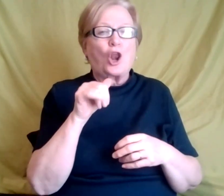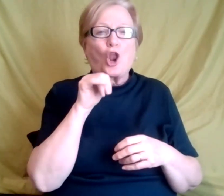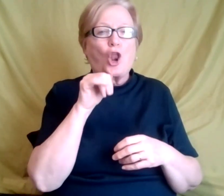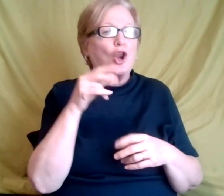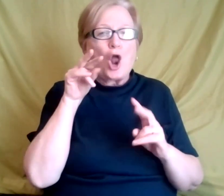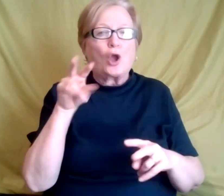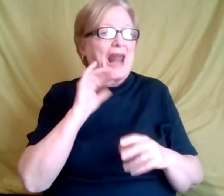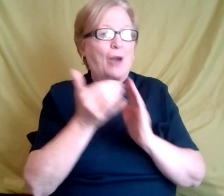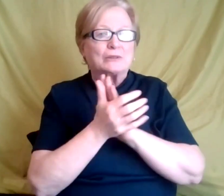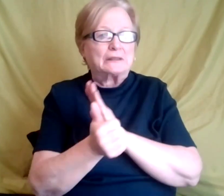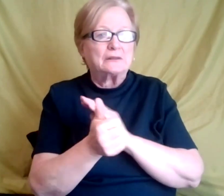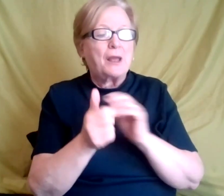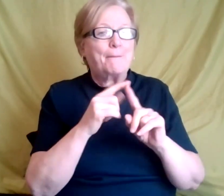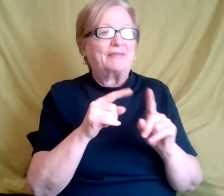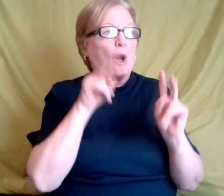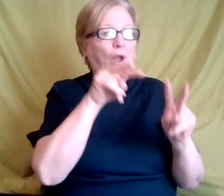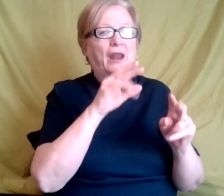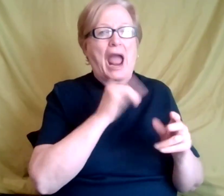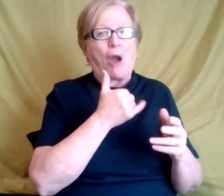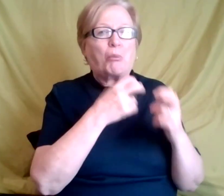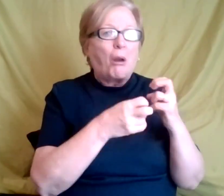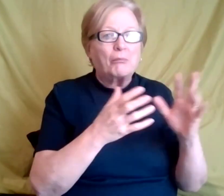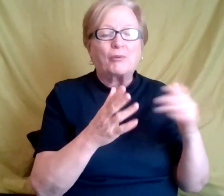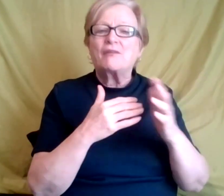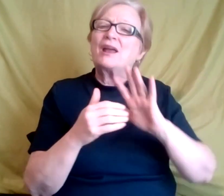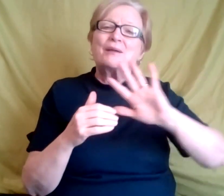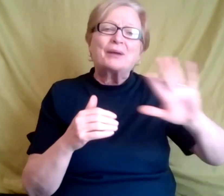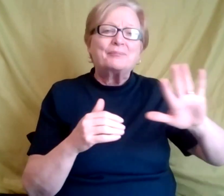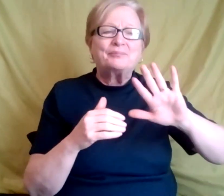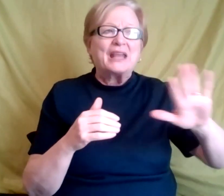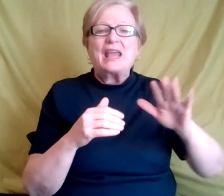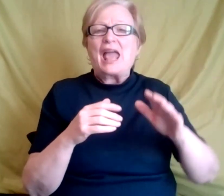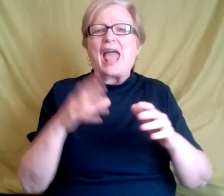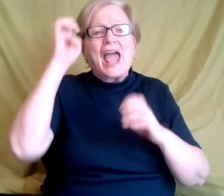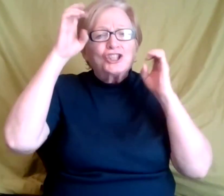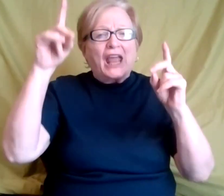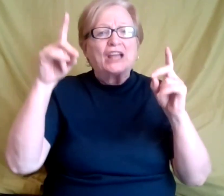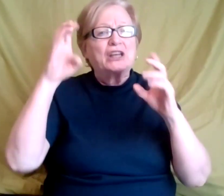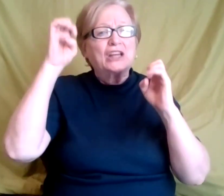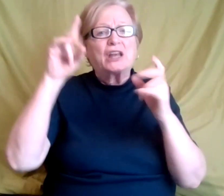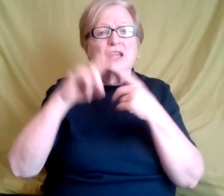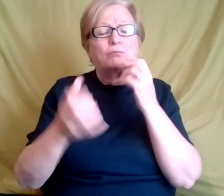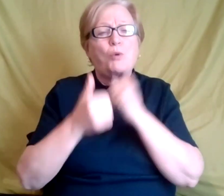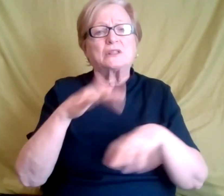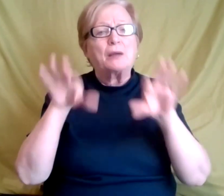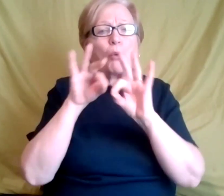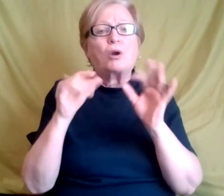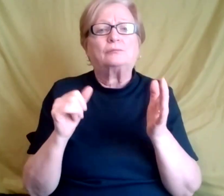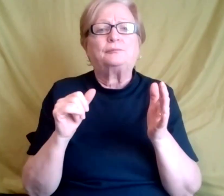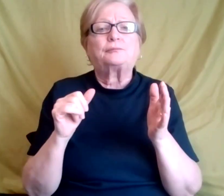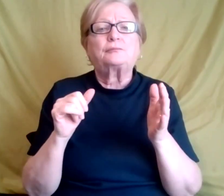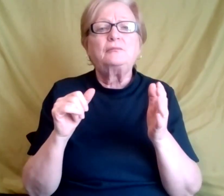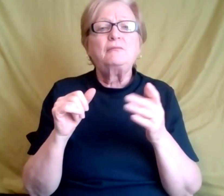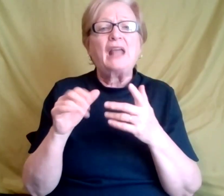education is, is, is the key and to ask, talk. So whoever is at Lisa's, you know, at, at her